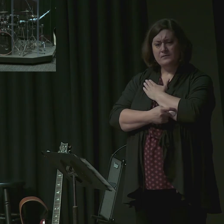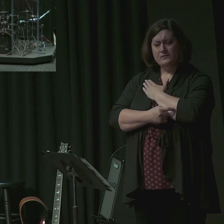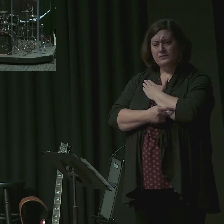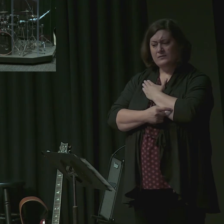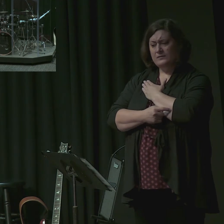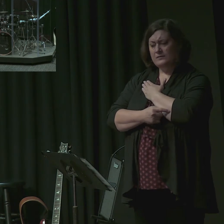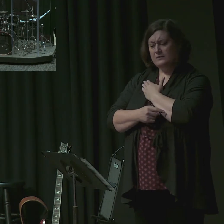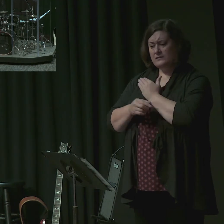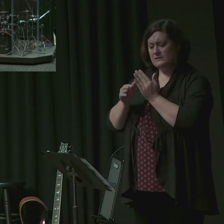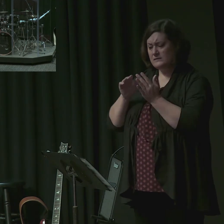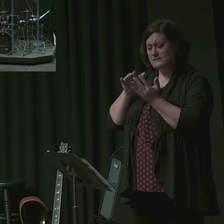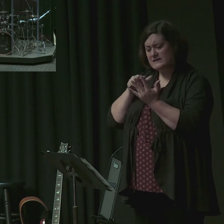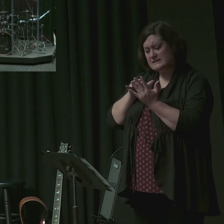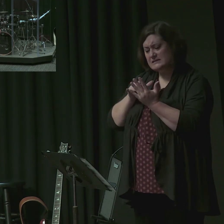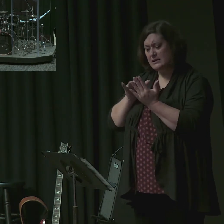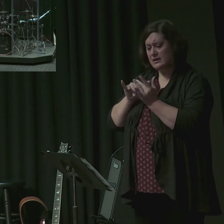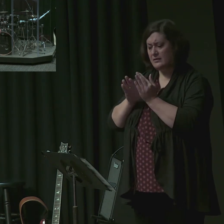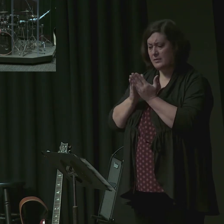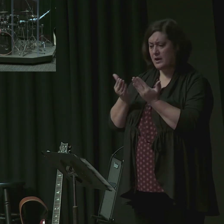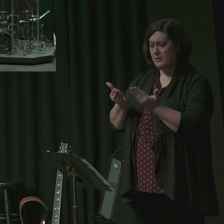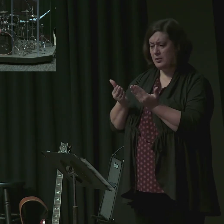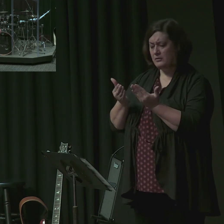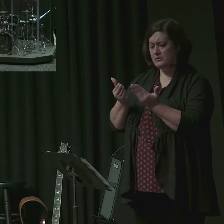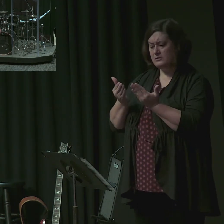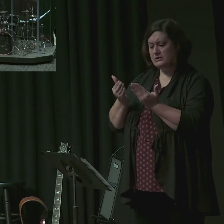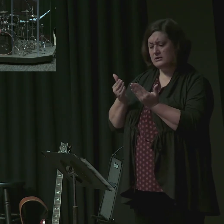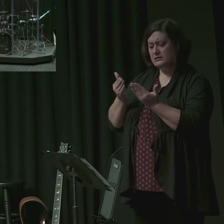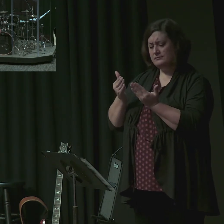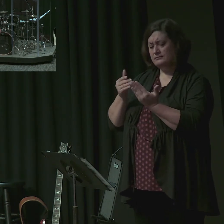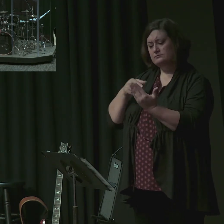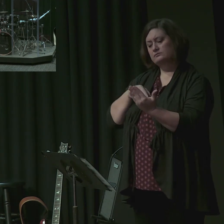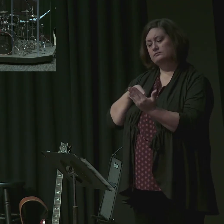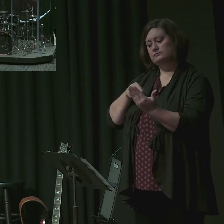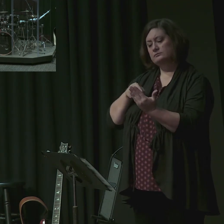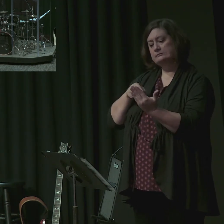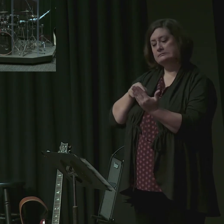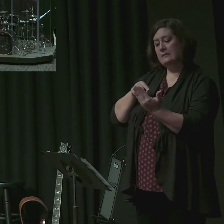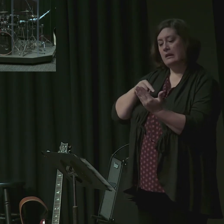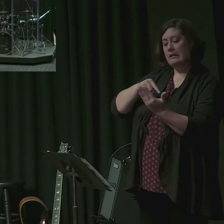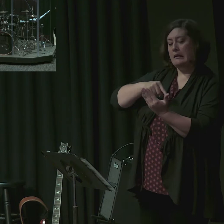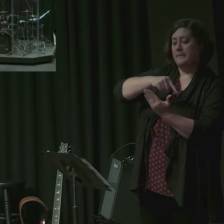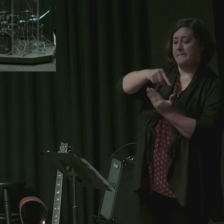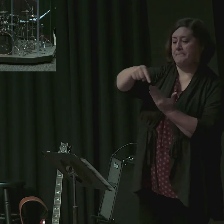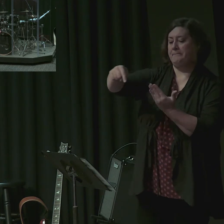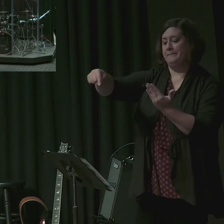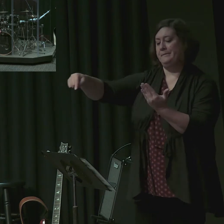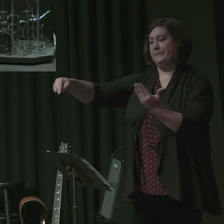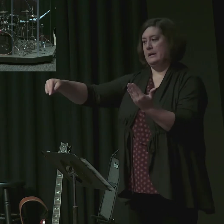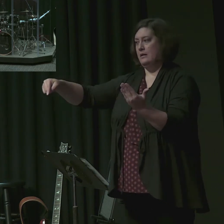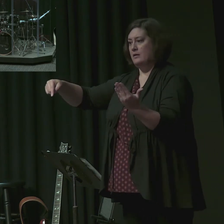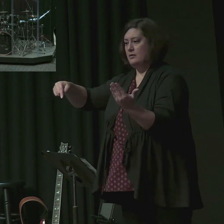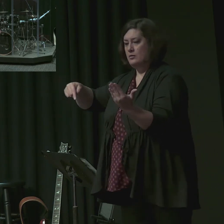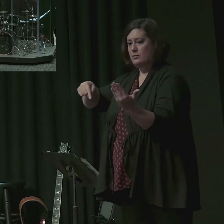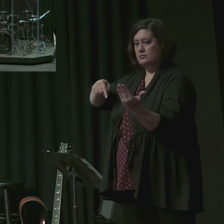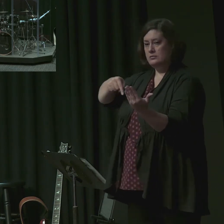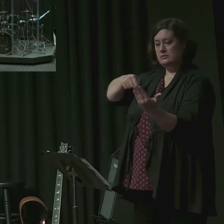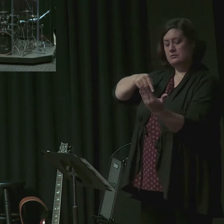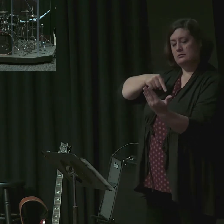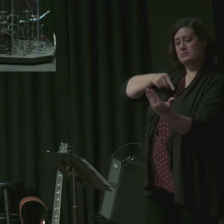that is about the Bible's text rather than what is God saying through the